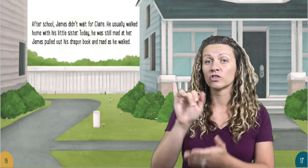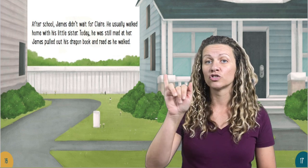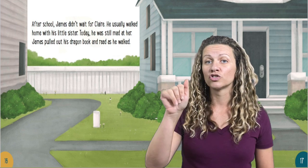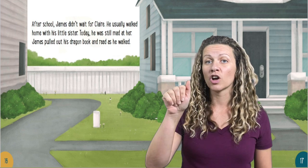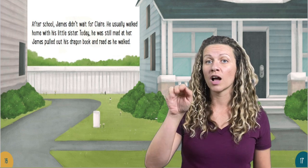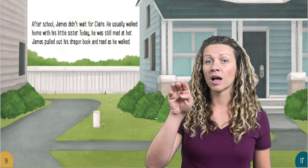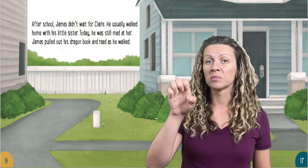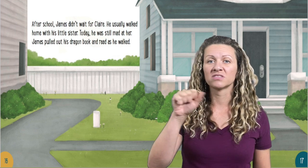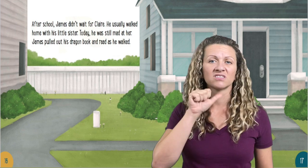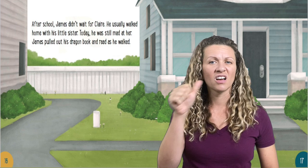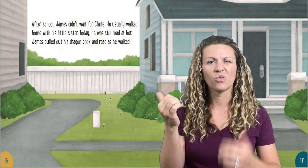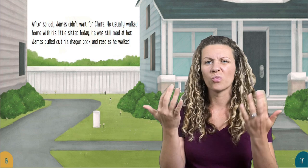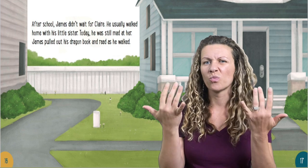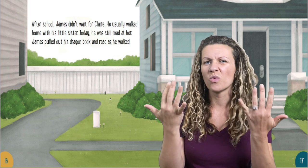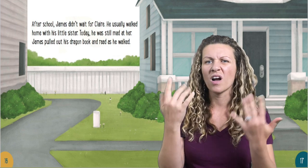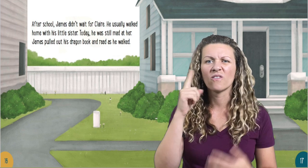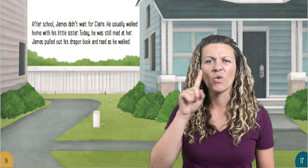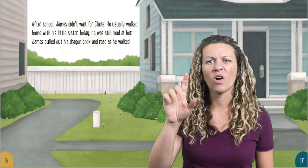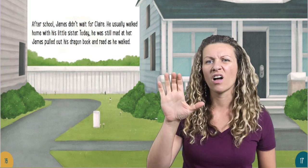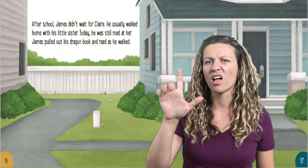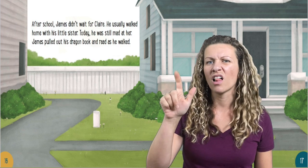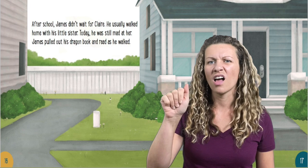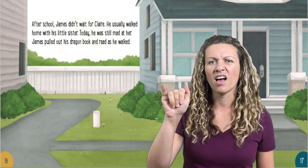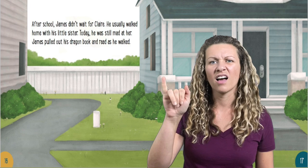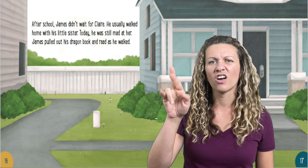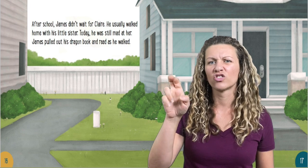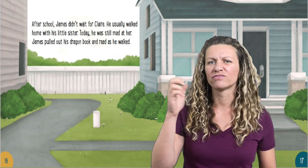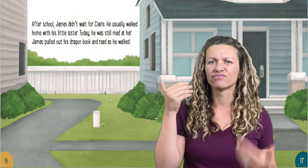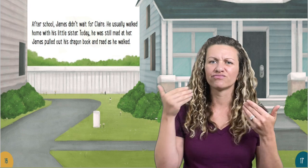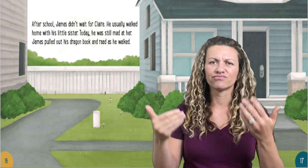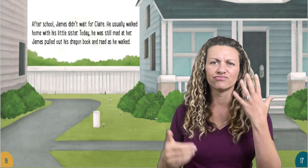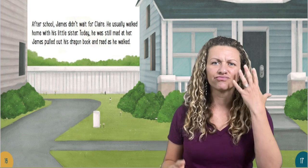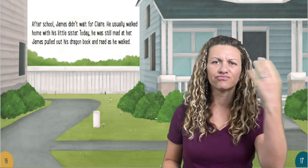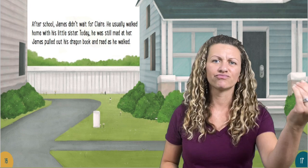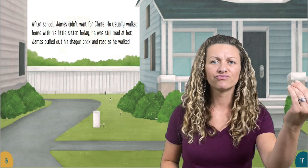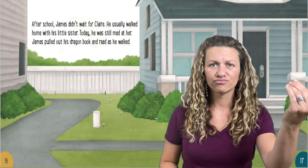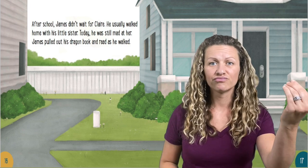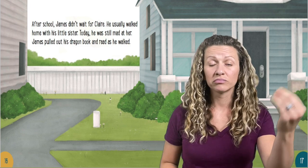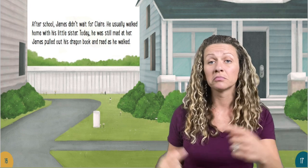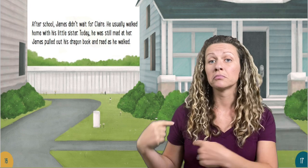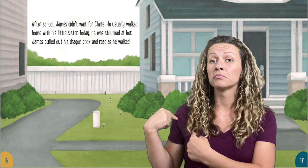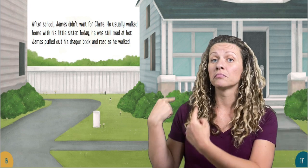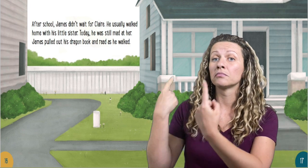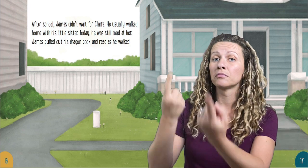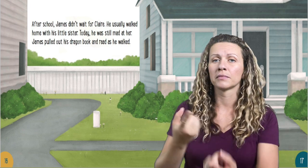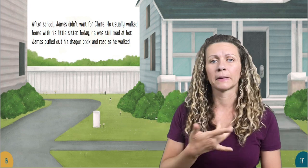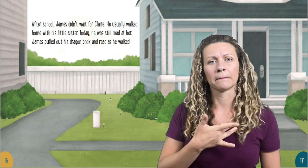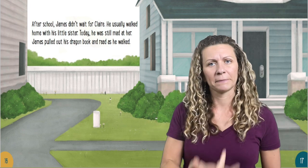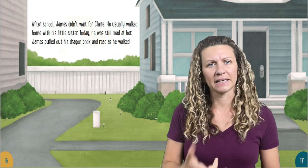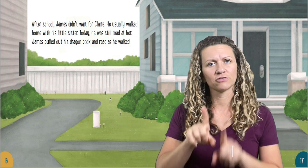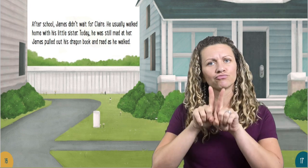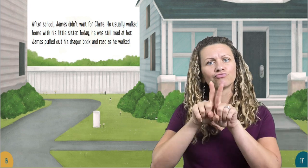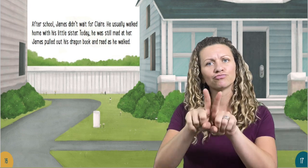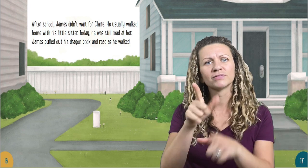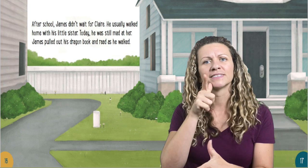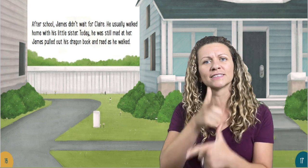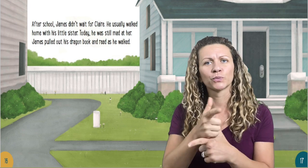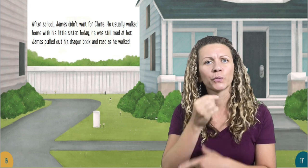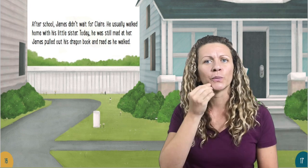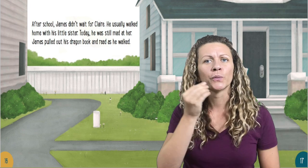After school, James didn't wait for Claire. He usually walked home with his little sister.